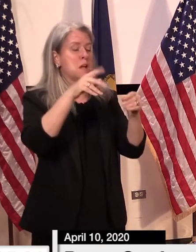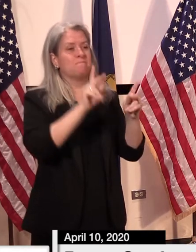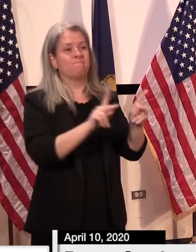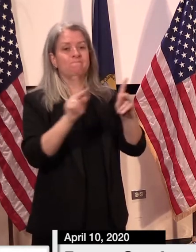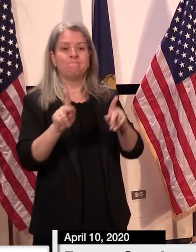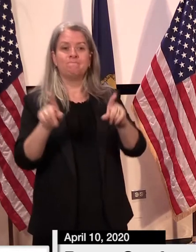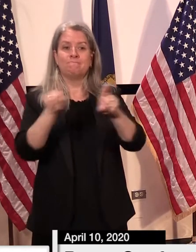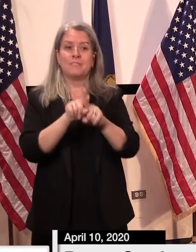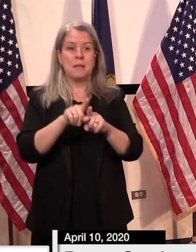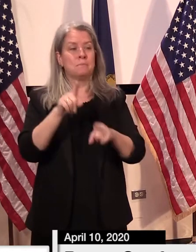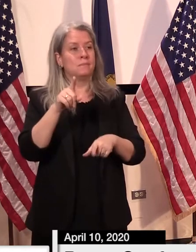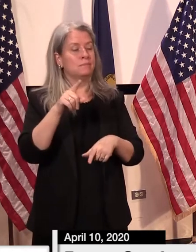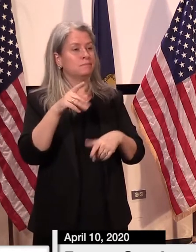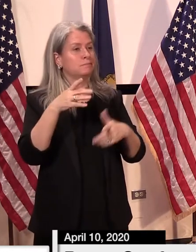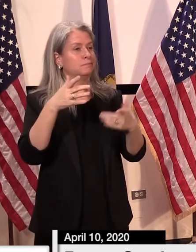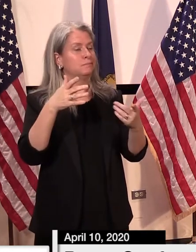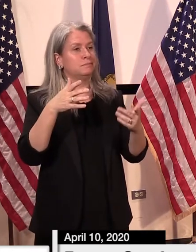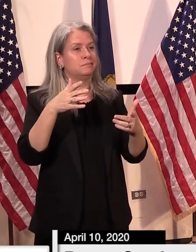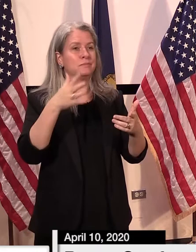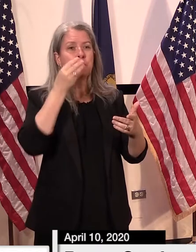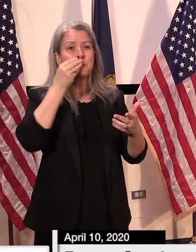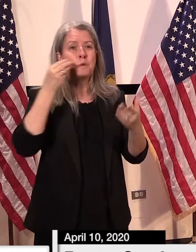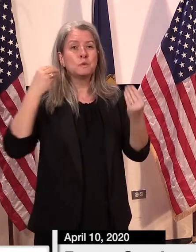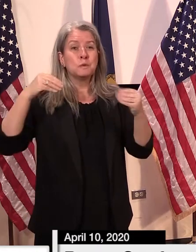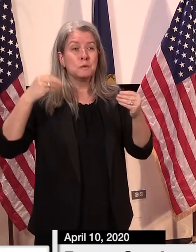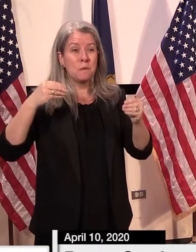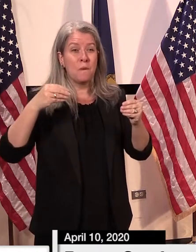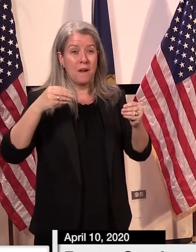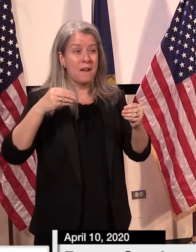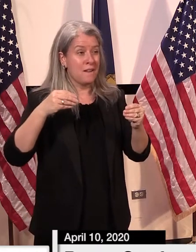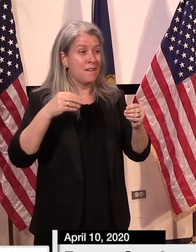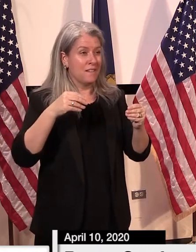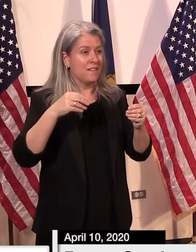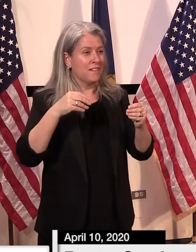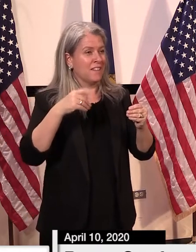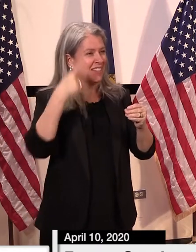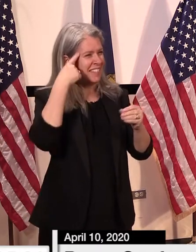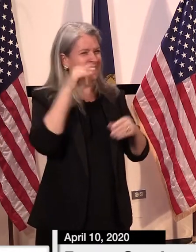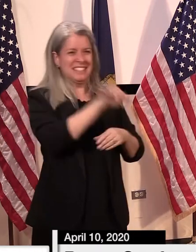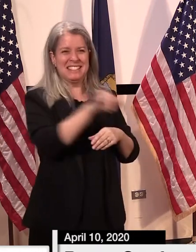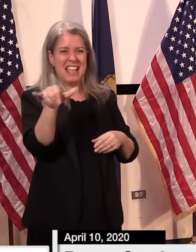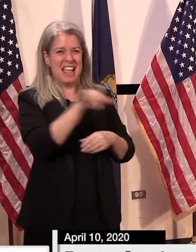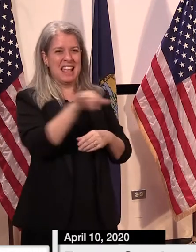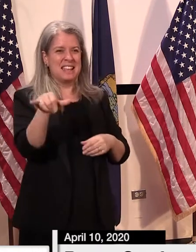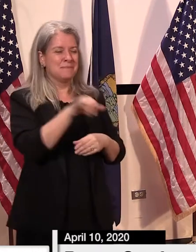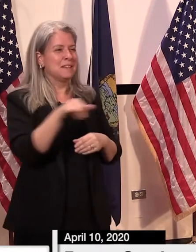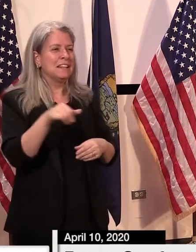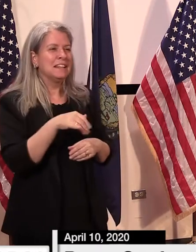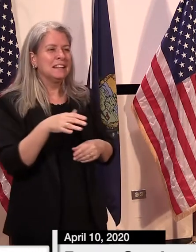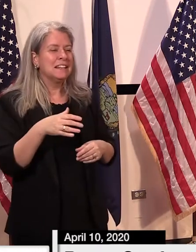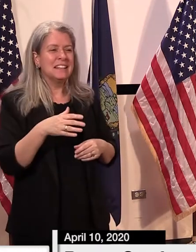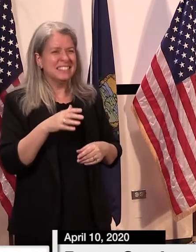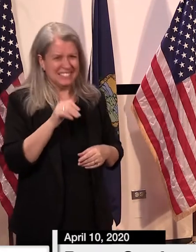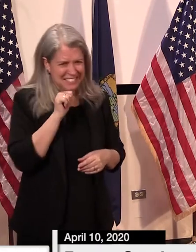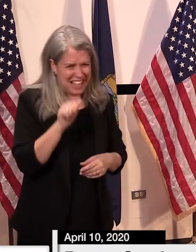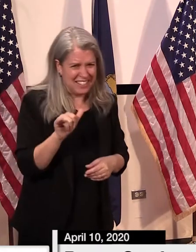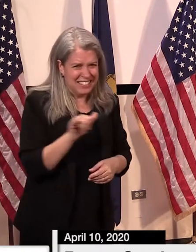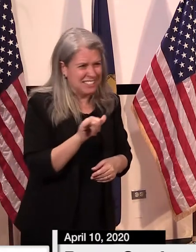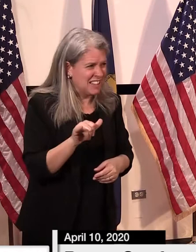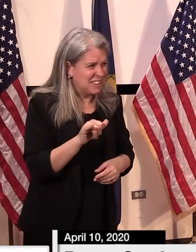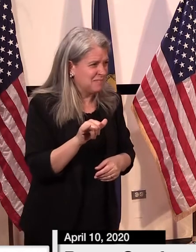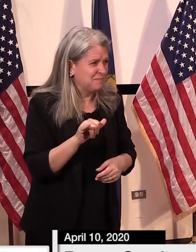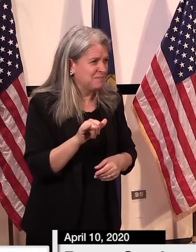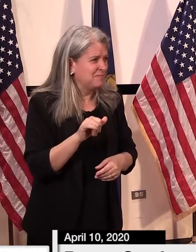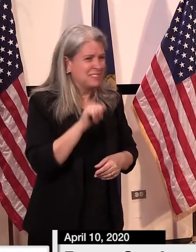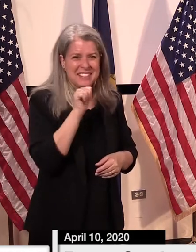like a major, uh, food, uh, supply, uh, grocery store. some sort, they aren't the same, uh,